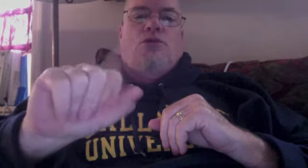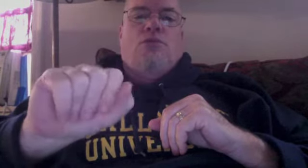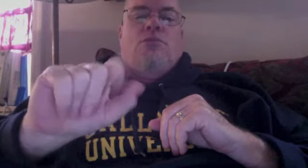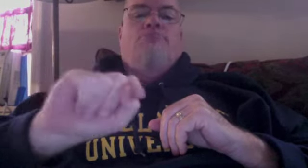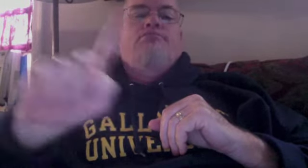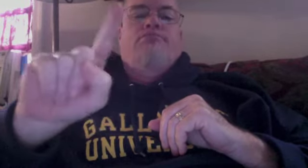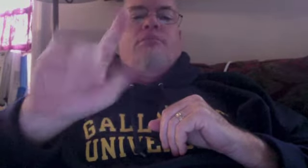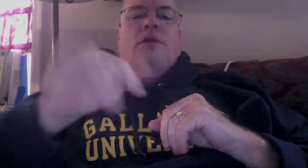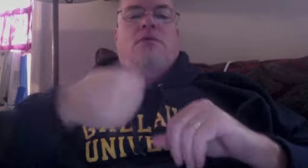So far, I'm